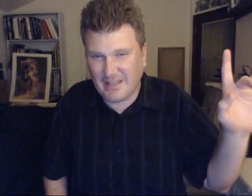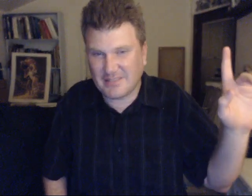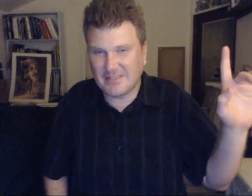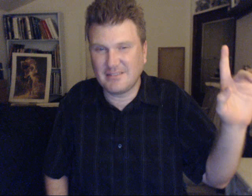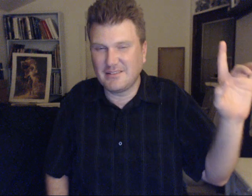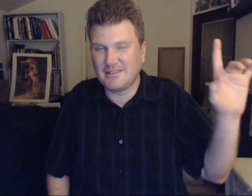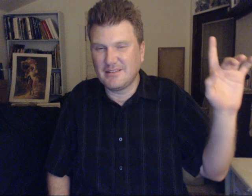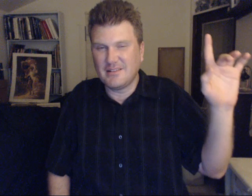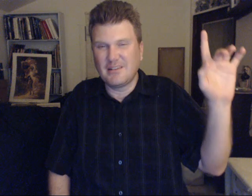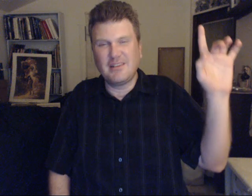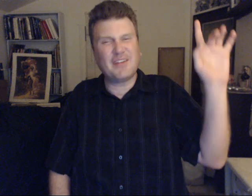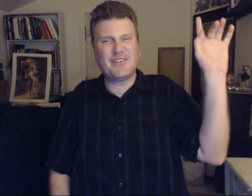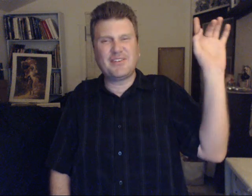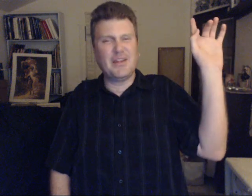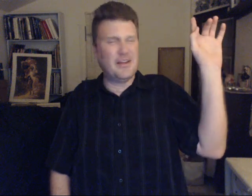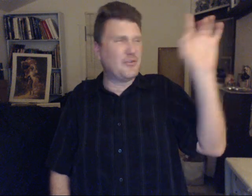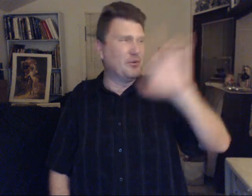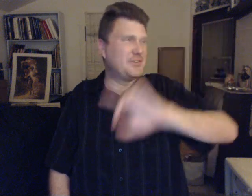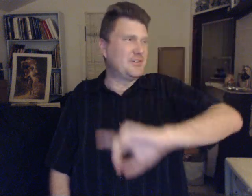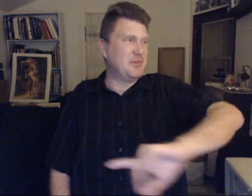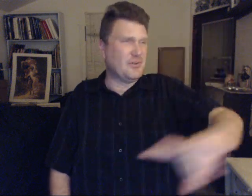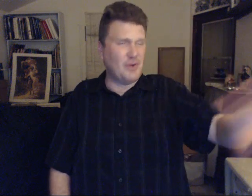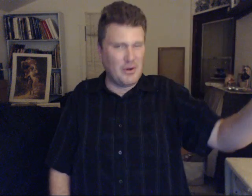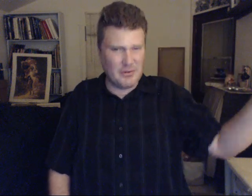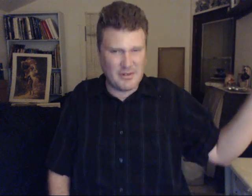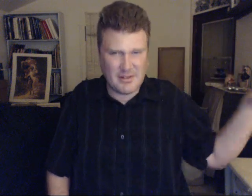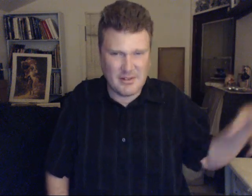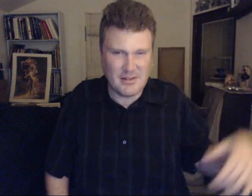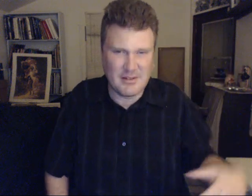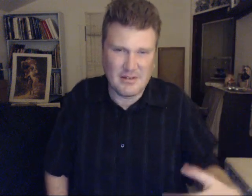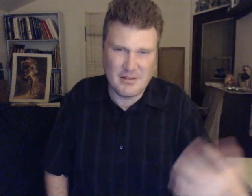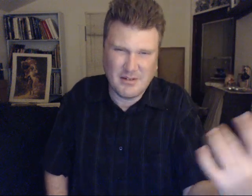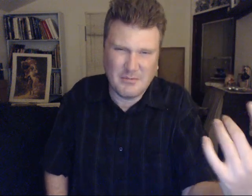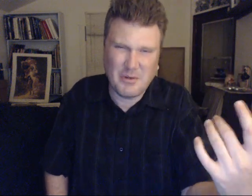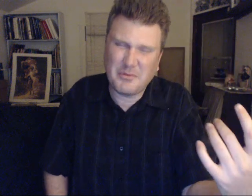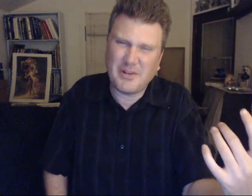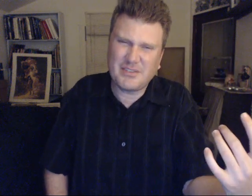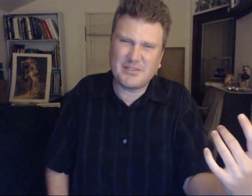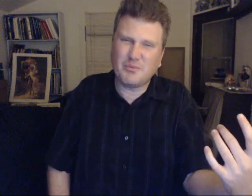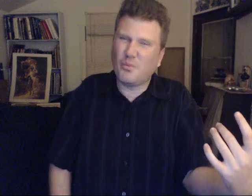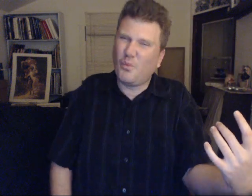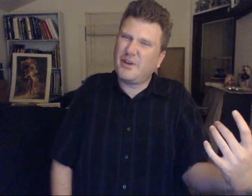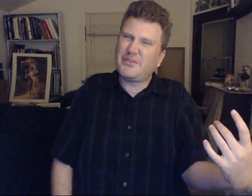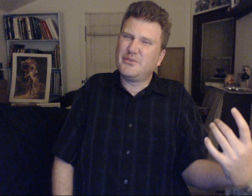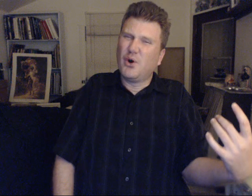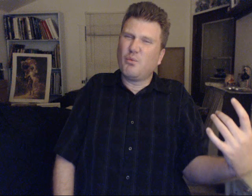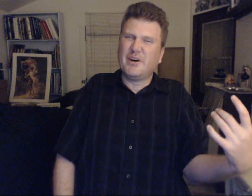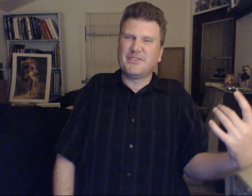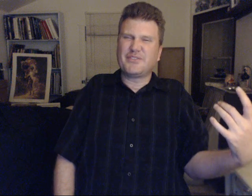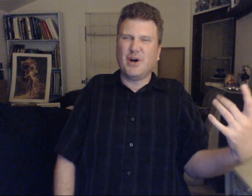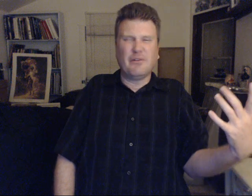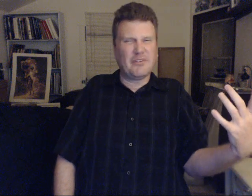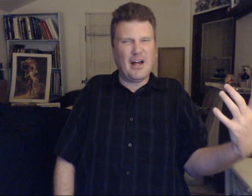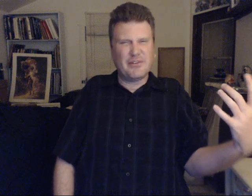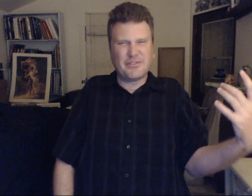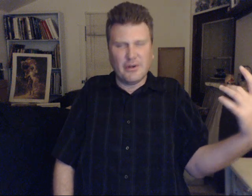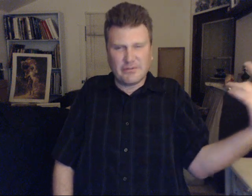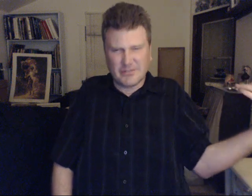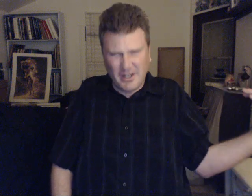not to say that everyone should be alone but it'd be nice to want to know oneself and have self-love